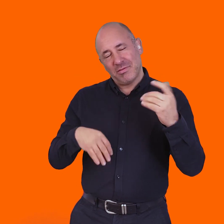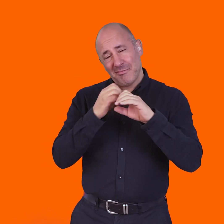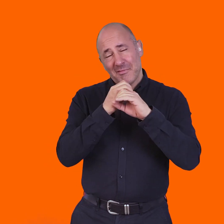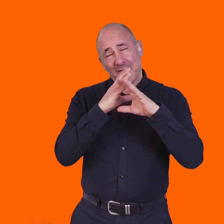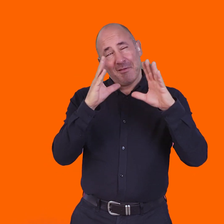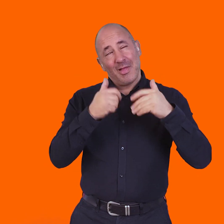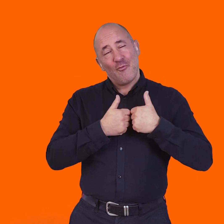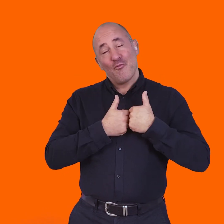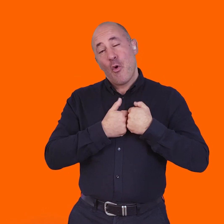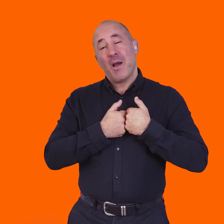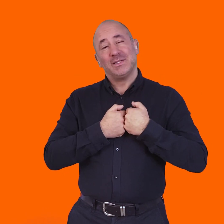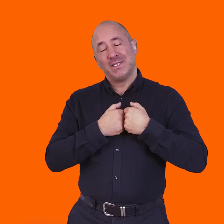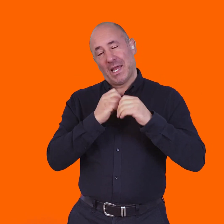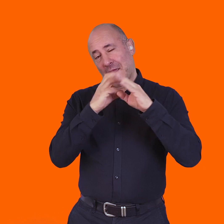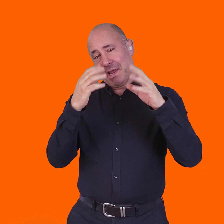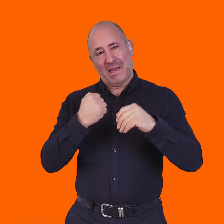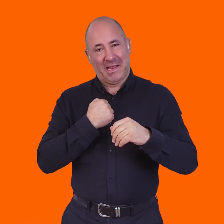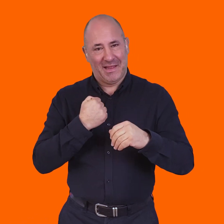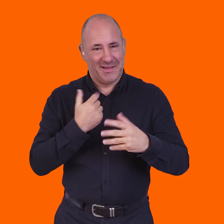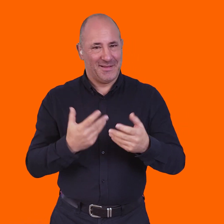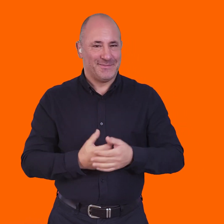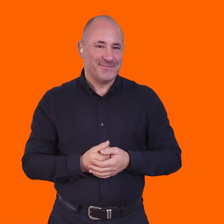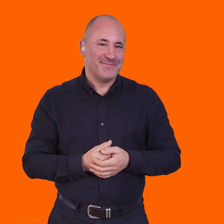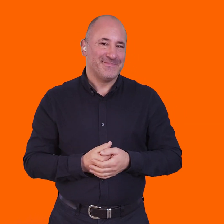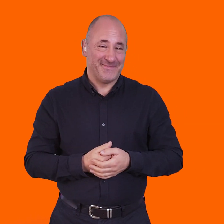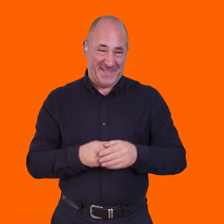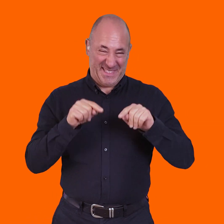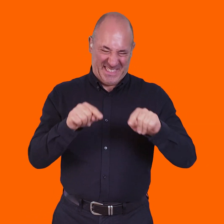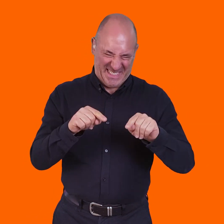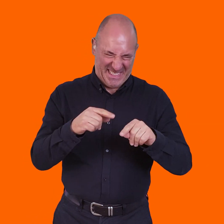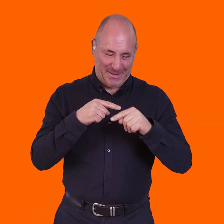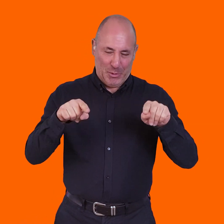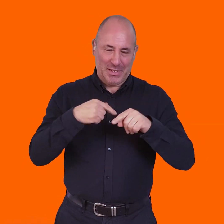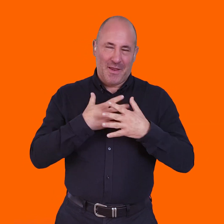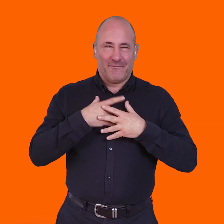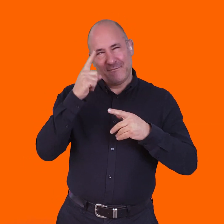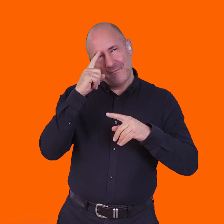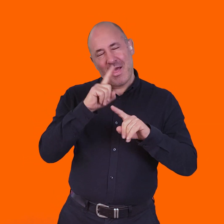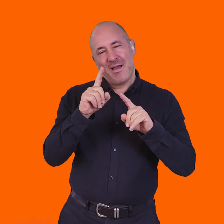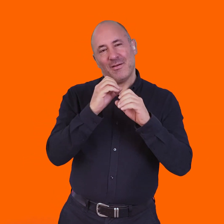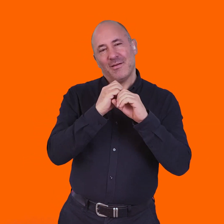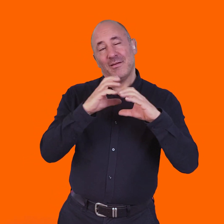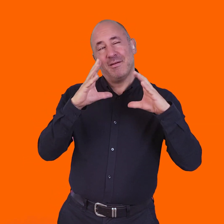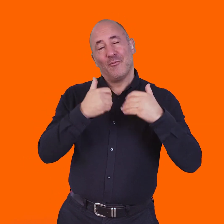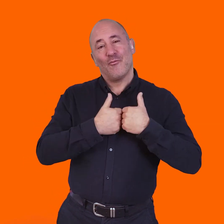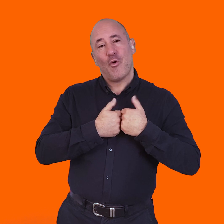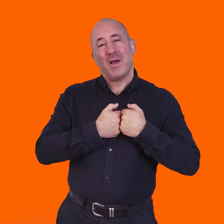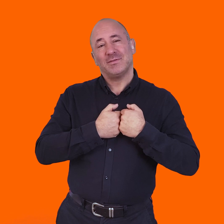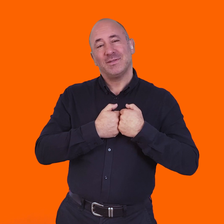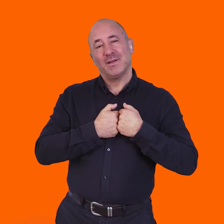with an acoustic guitar and playing songs all night and telling stories with music. So, I've always had